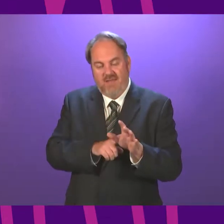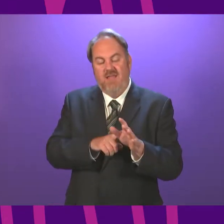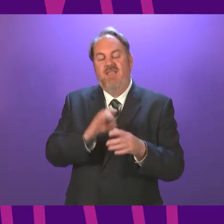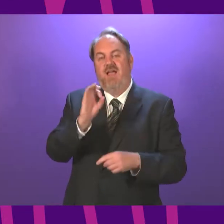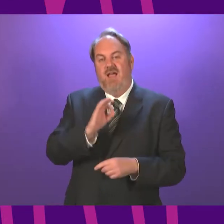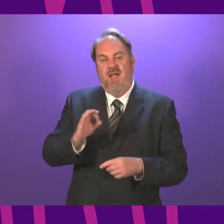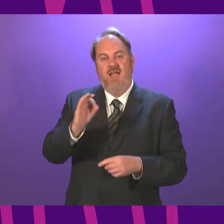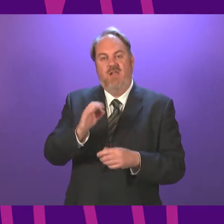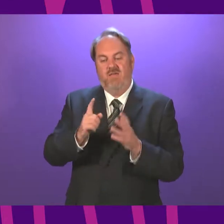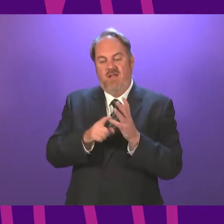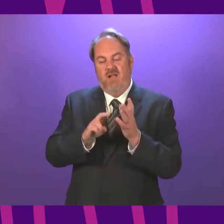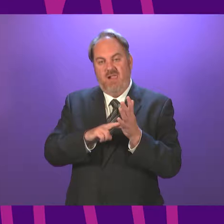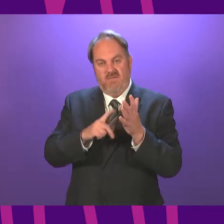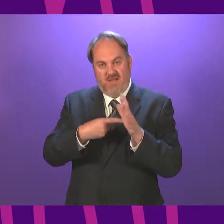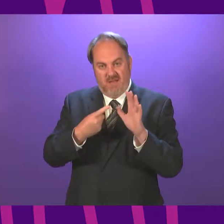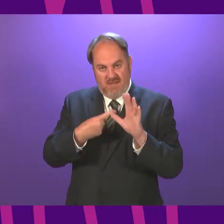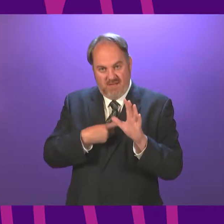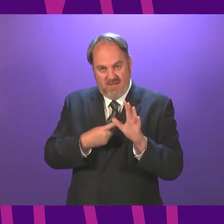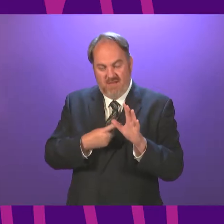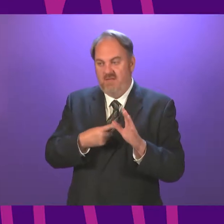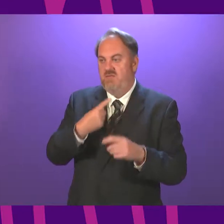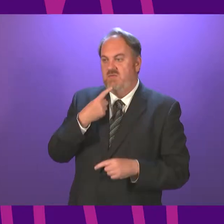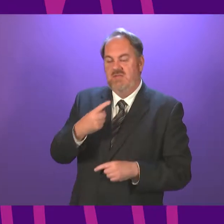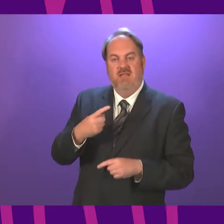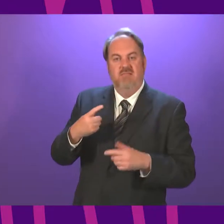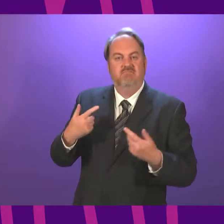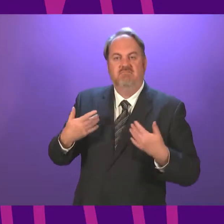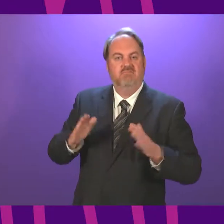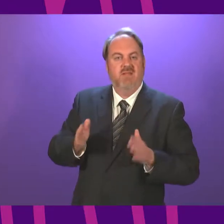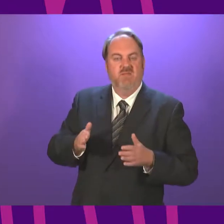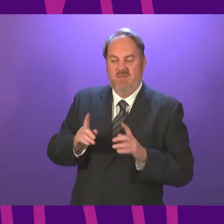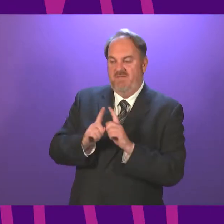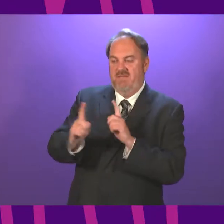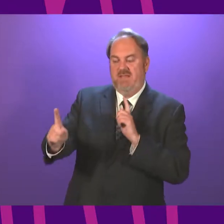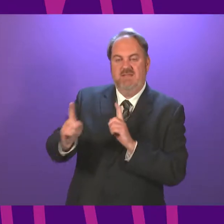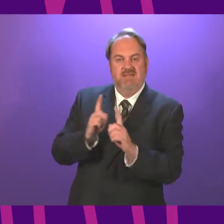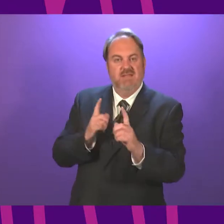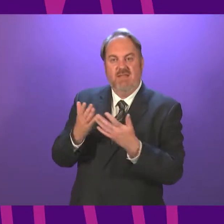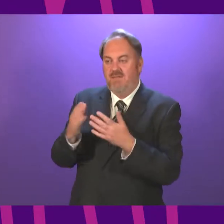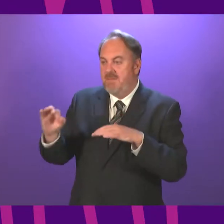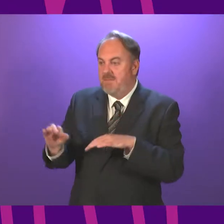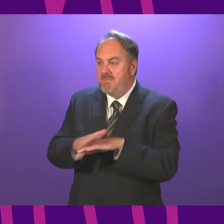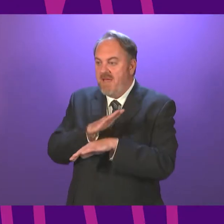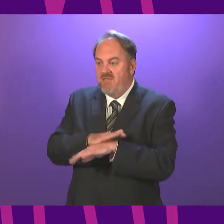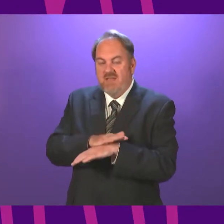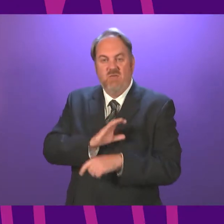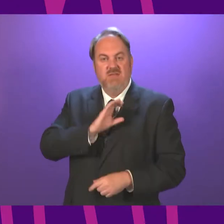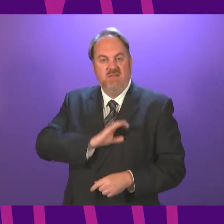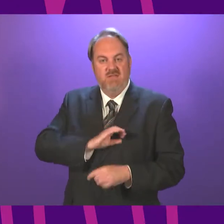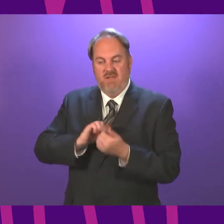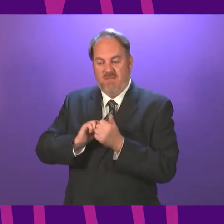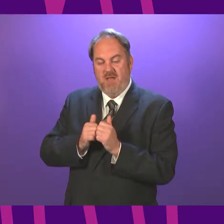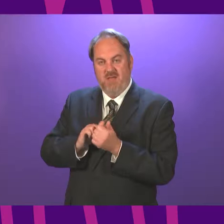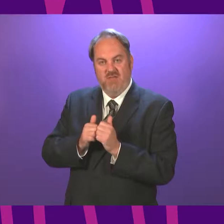and Isle of Ulva. To permit no physical distancing when a person being married or entering a civil partnership is being